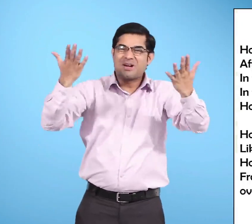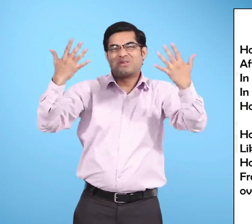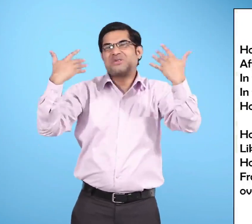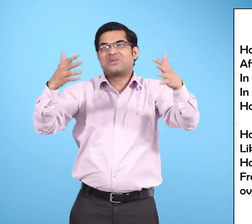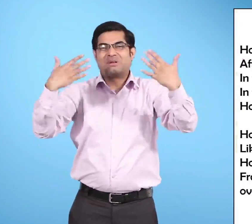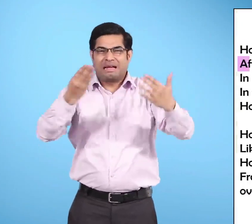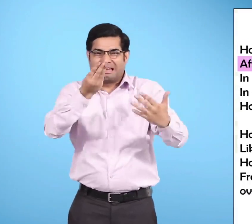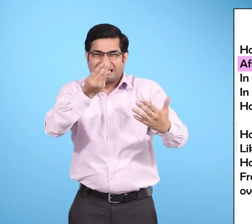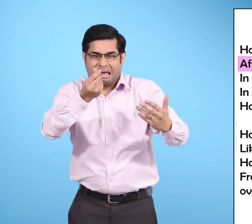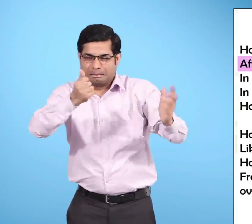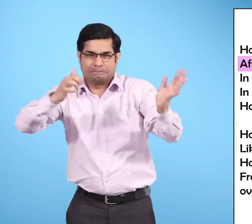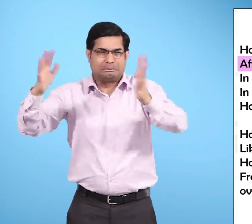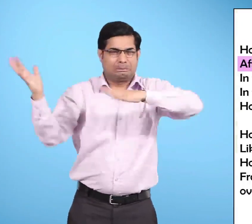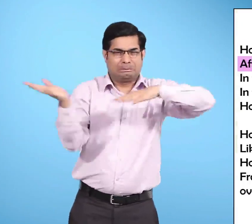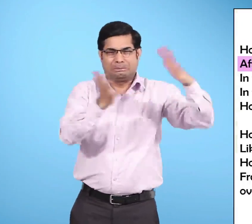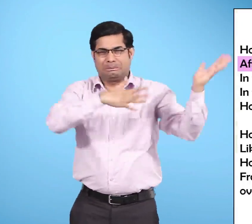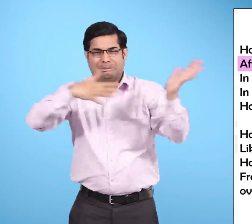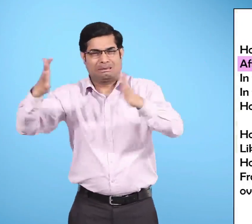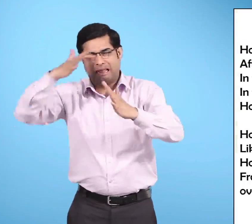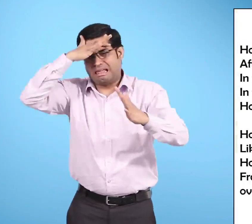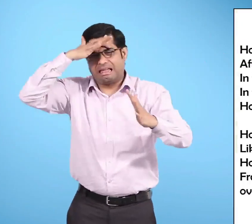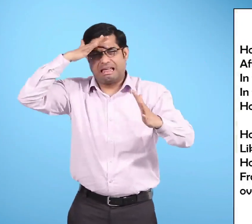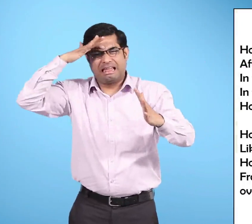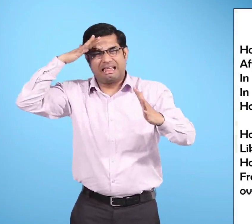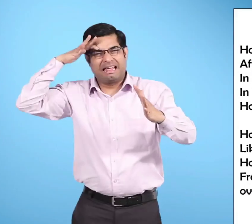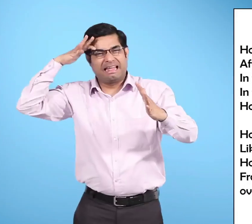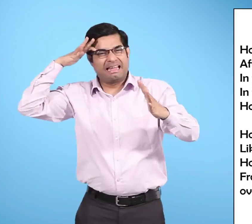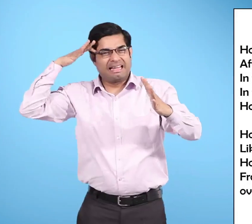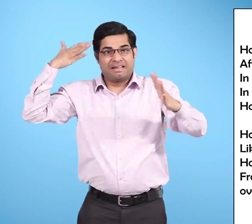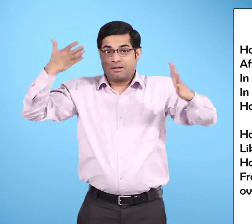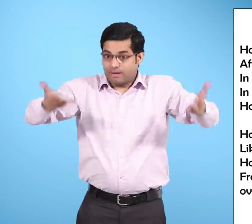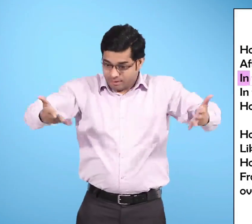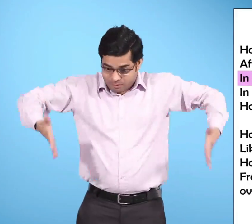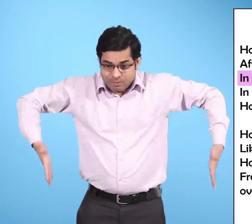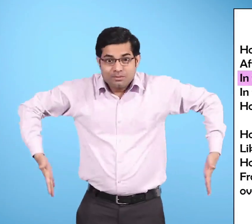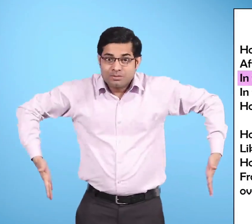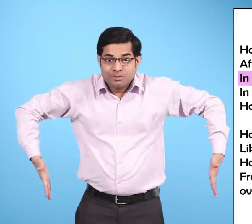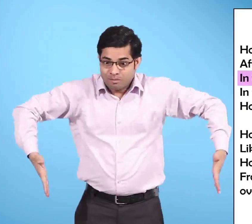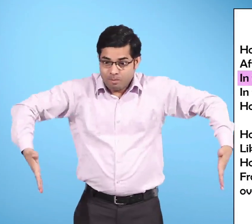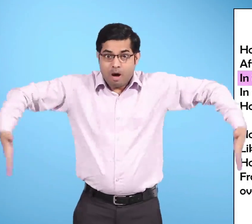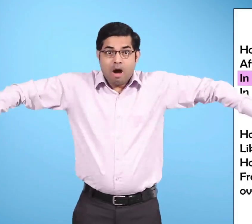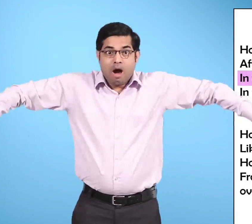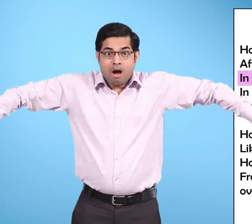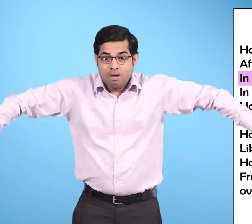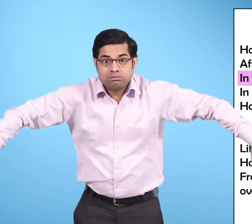After the dust and heat In the broad and fiery street